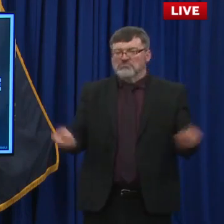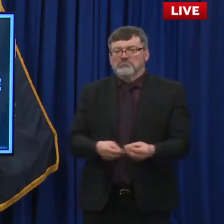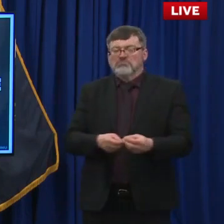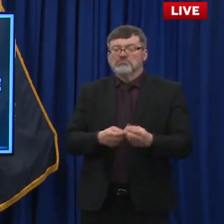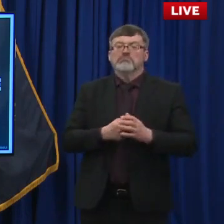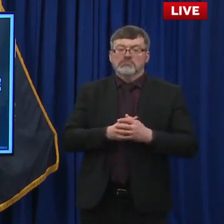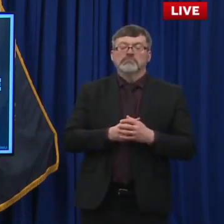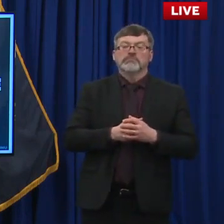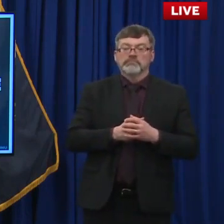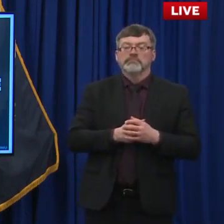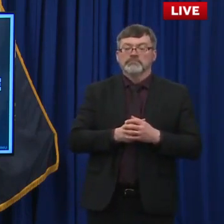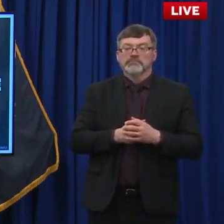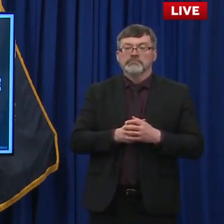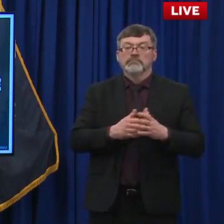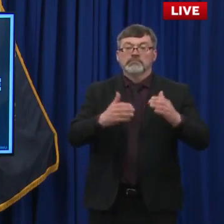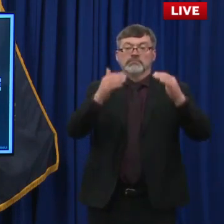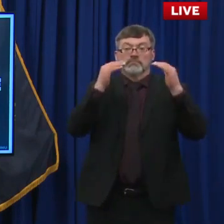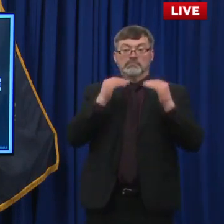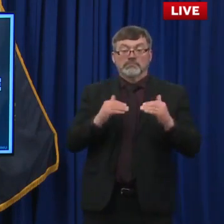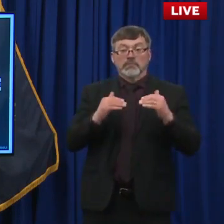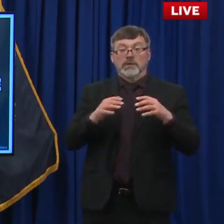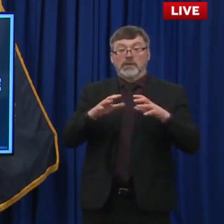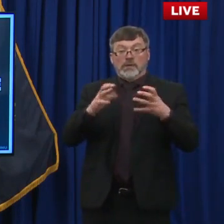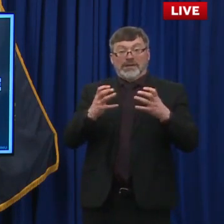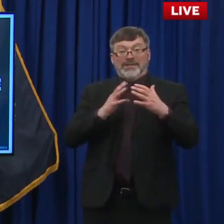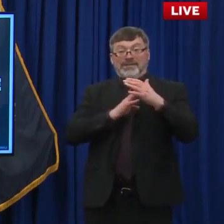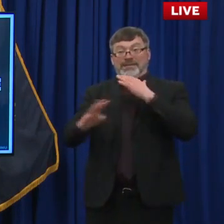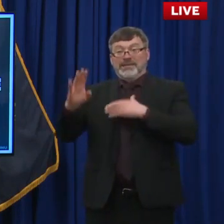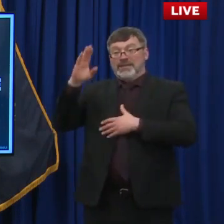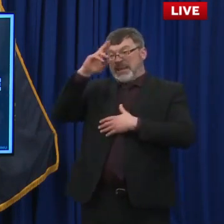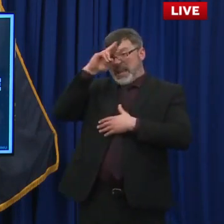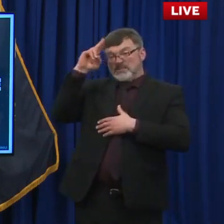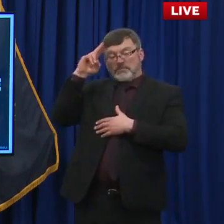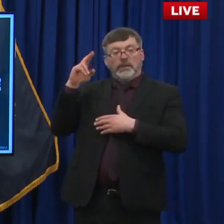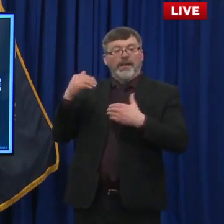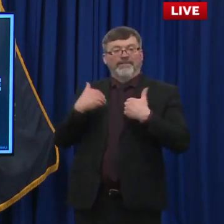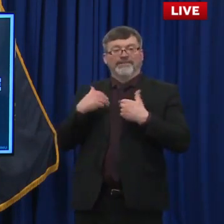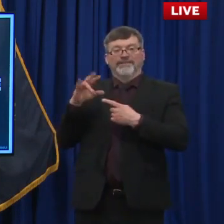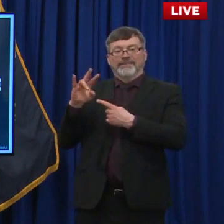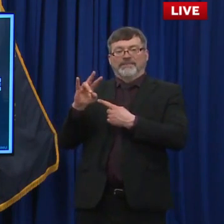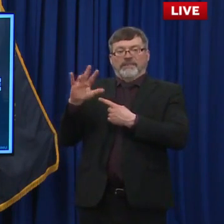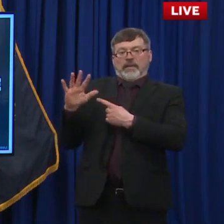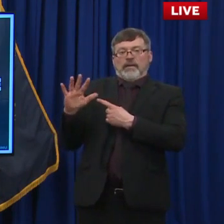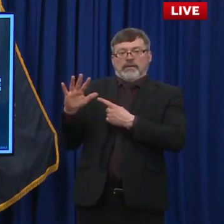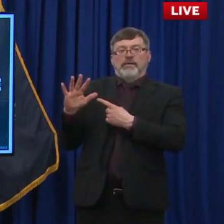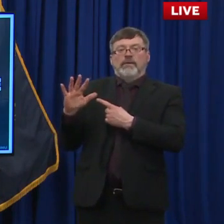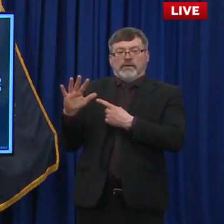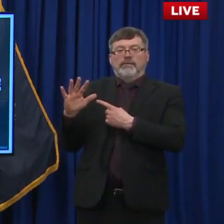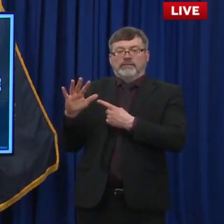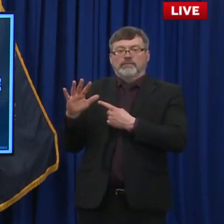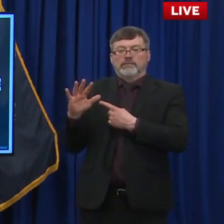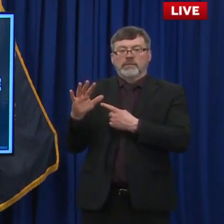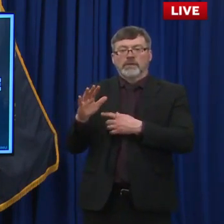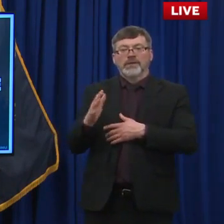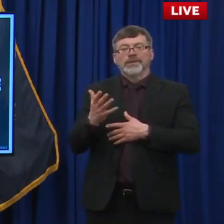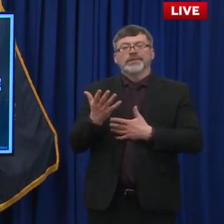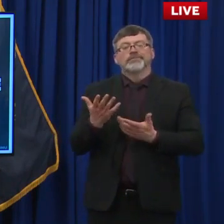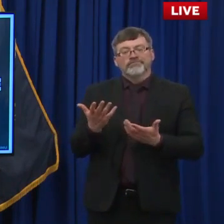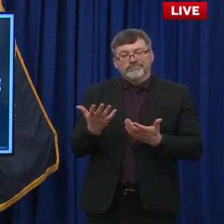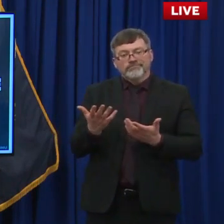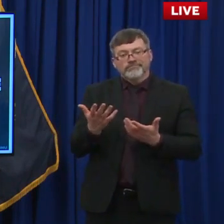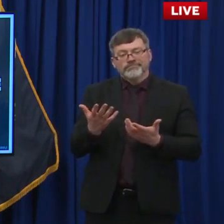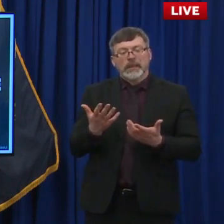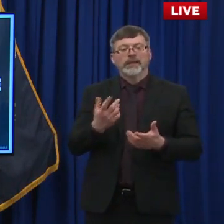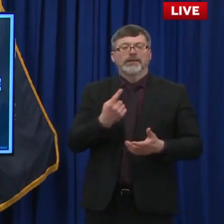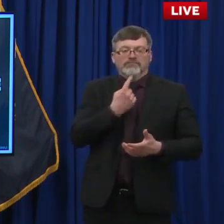current number of people hospitalized is 75. Unfortunately, we have five new people to report that have died from,